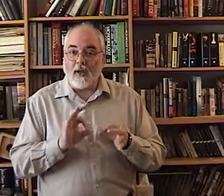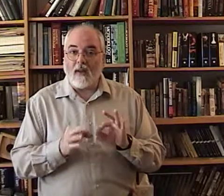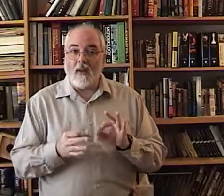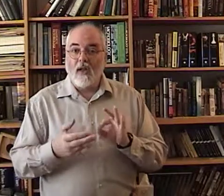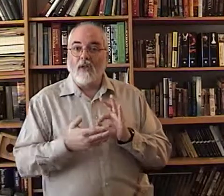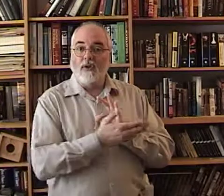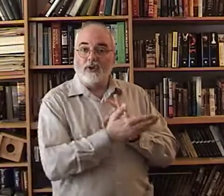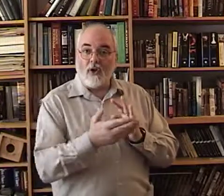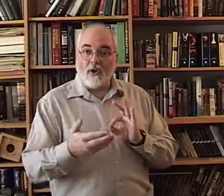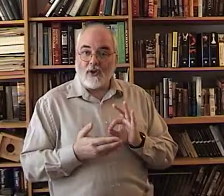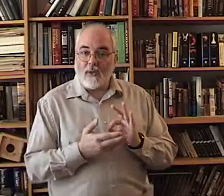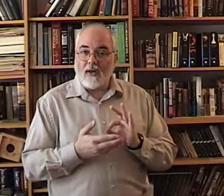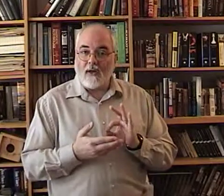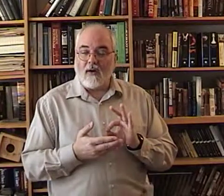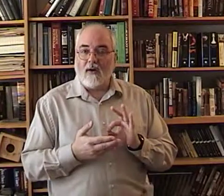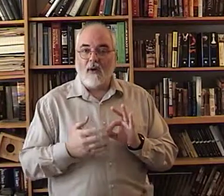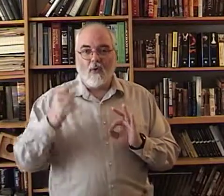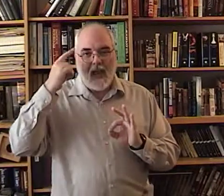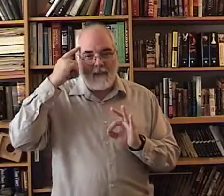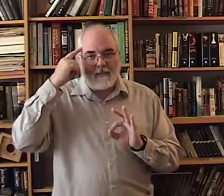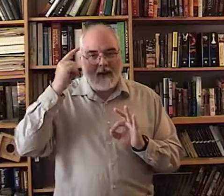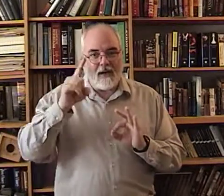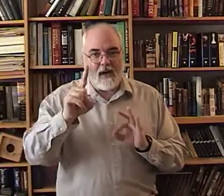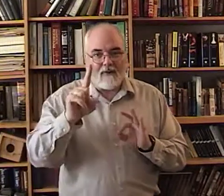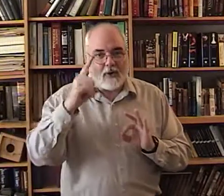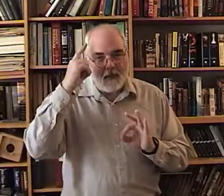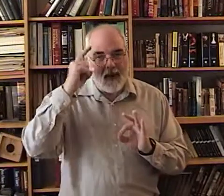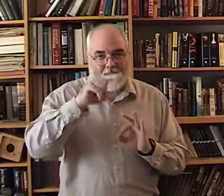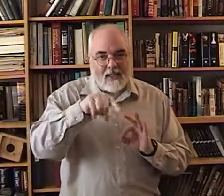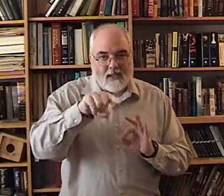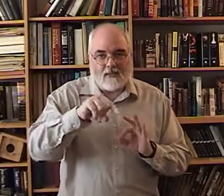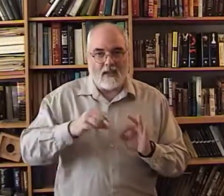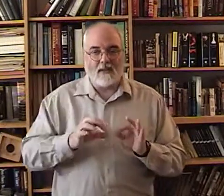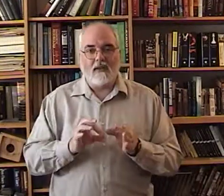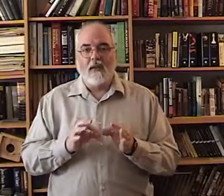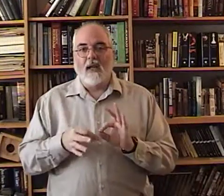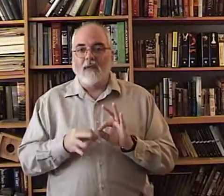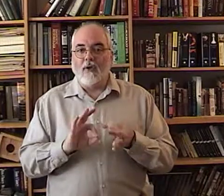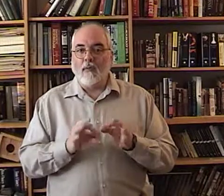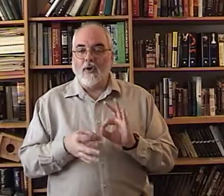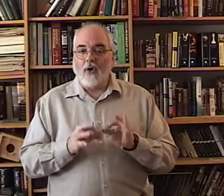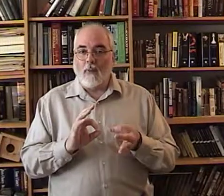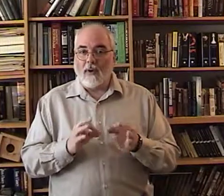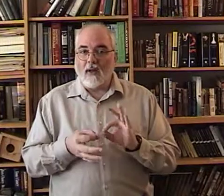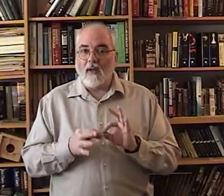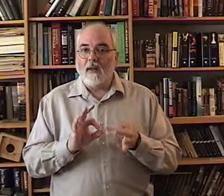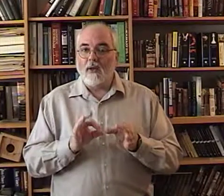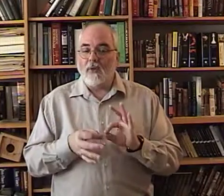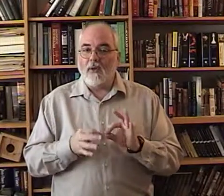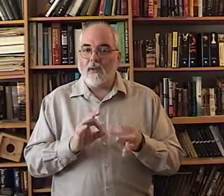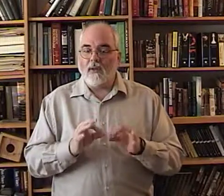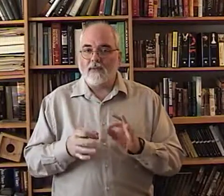the song that you hear however however your mind thinks of this if you're going to be interpreting you'll be doing this